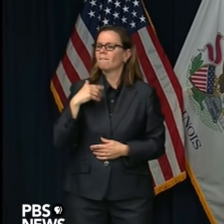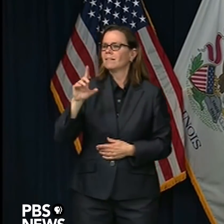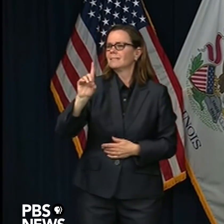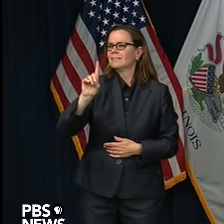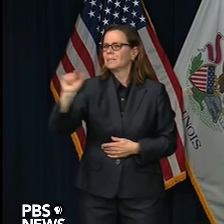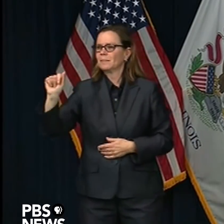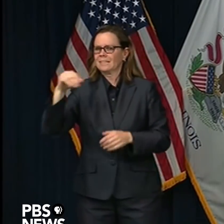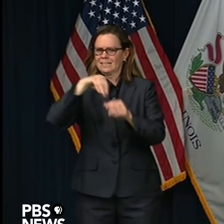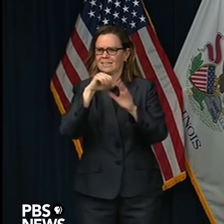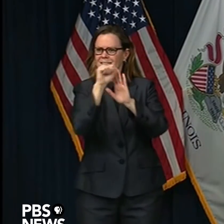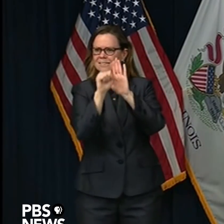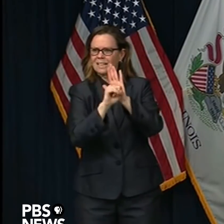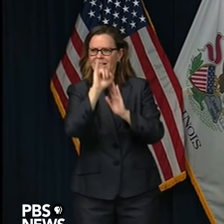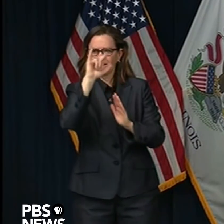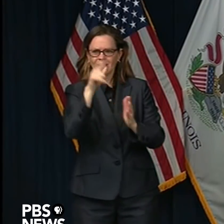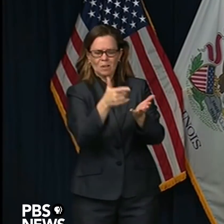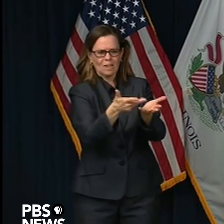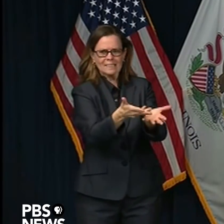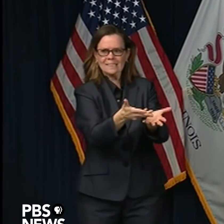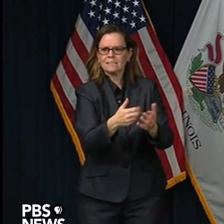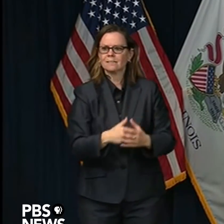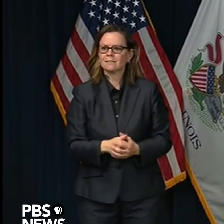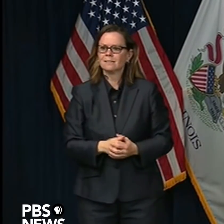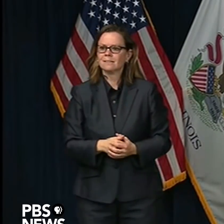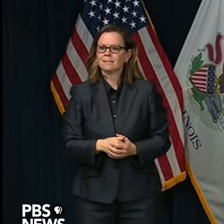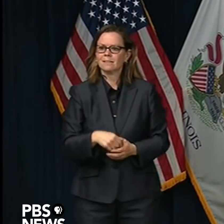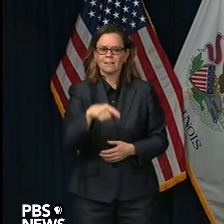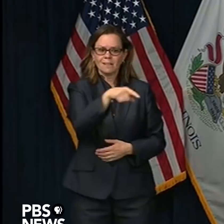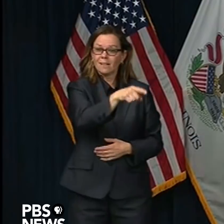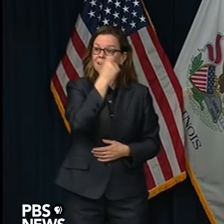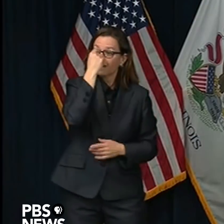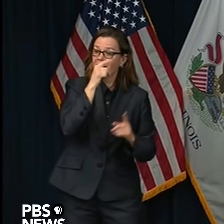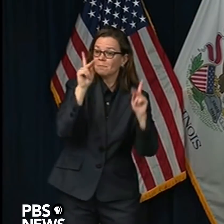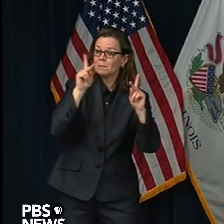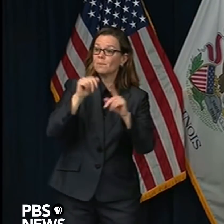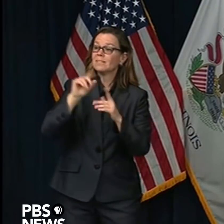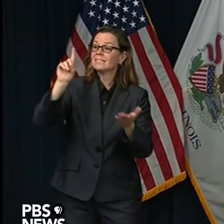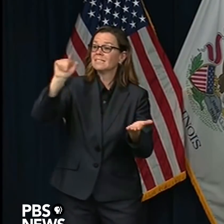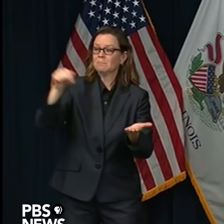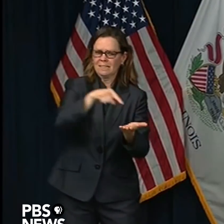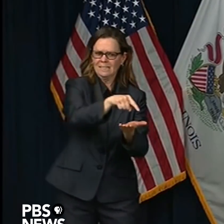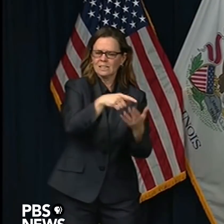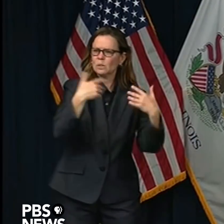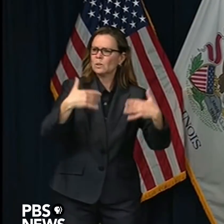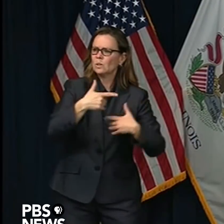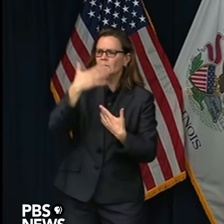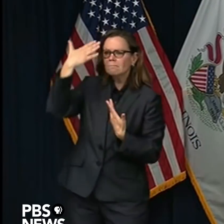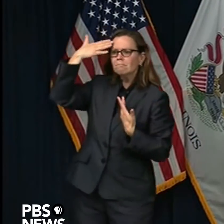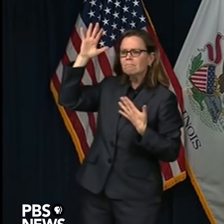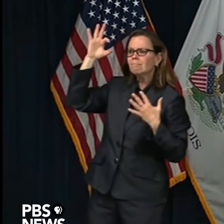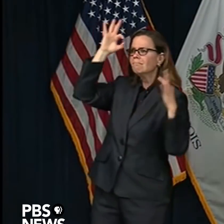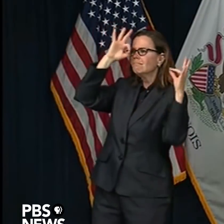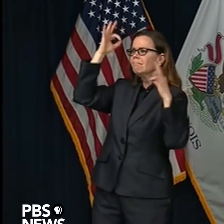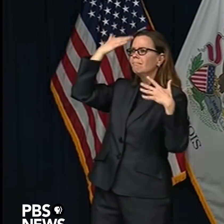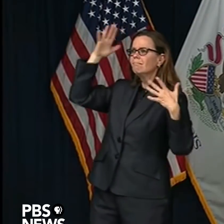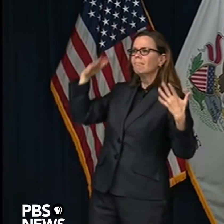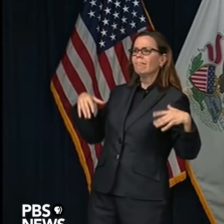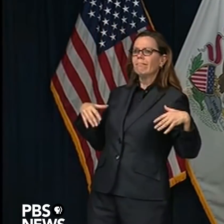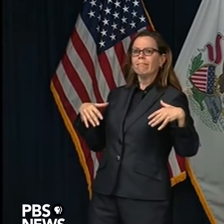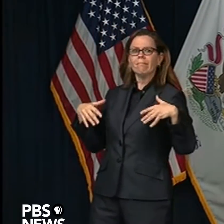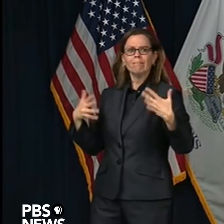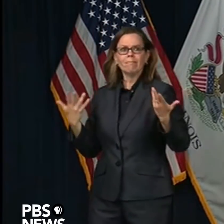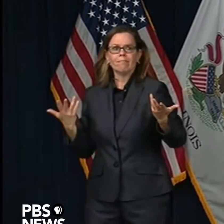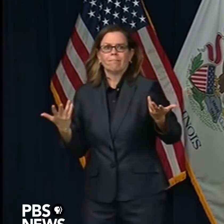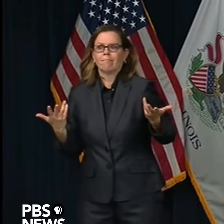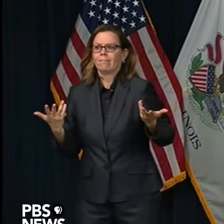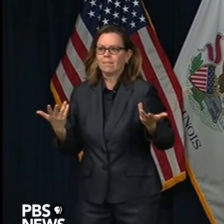not necessarily understanding what's going on? Yeah, I'm going to allow Dr. Ezekiel to answer the latter three quarters of this,